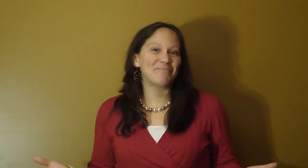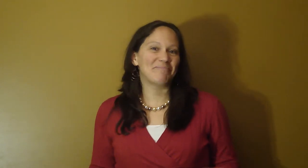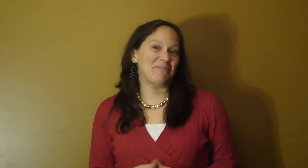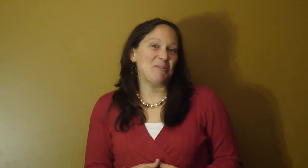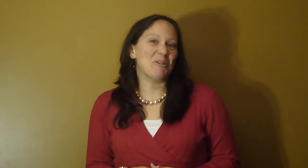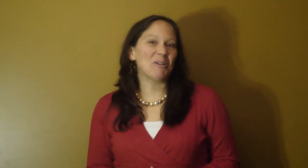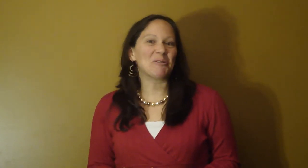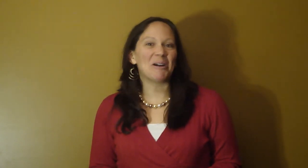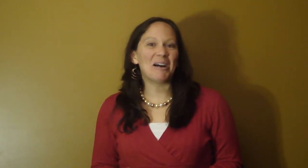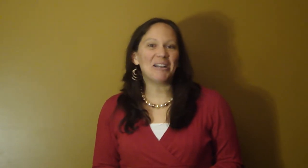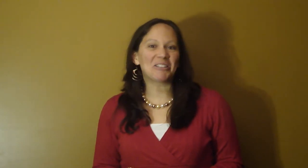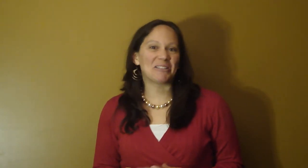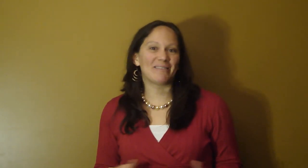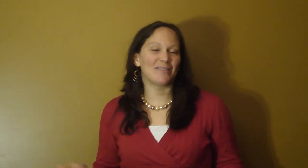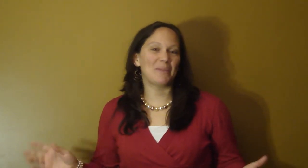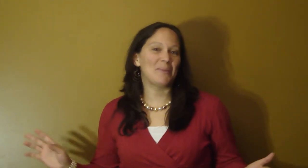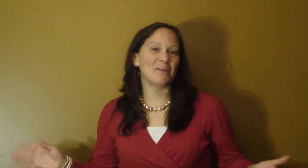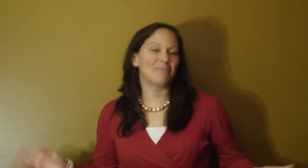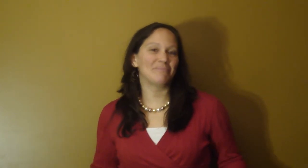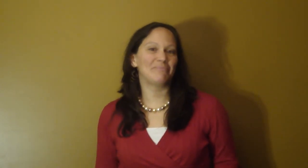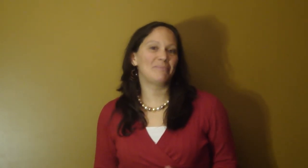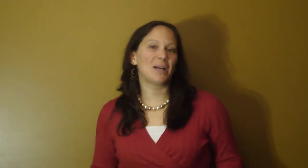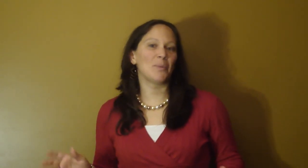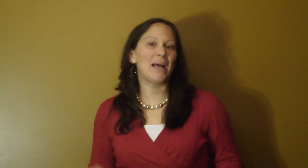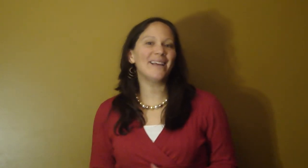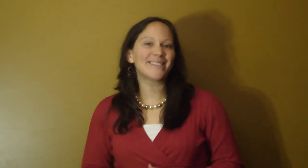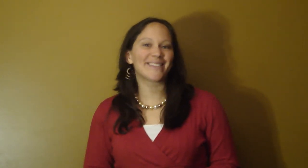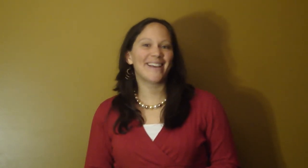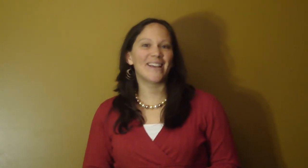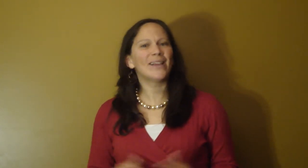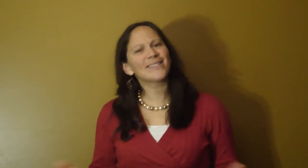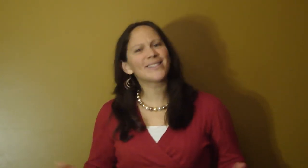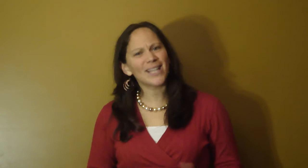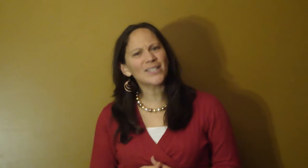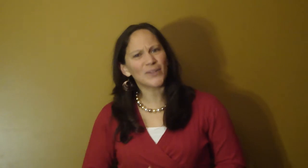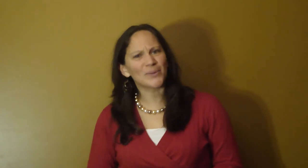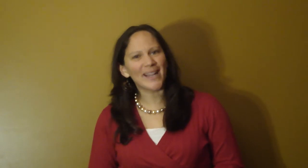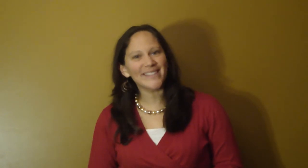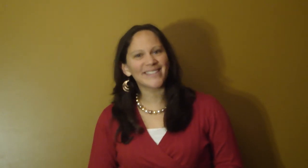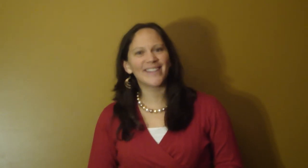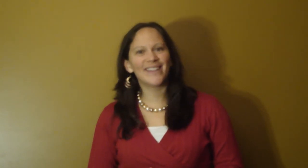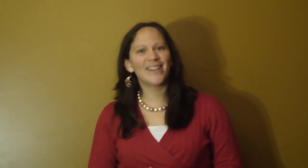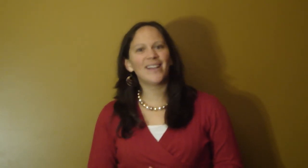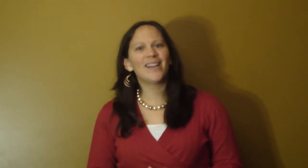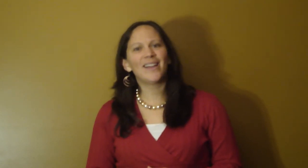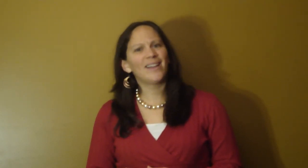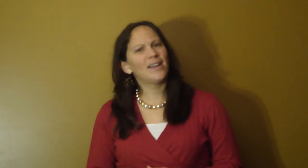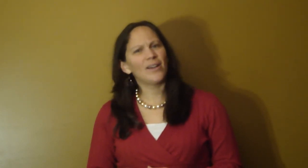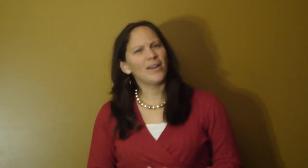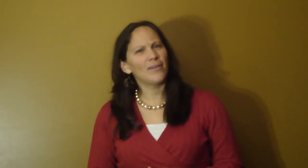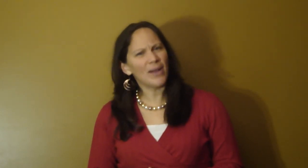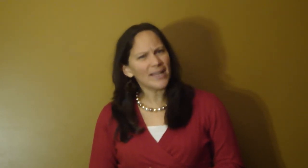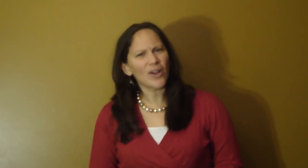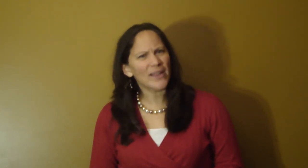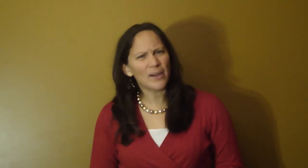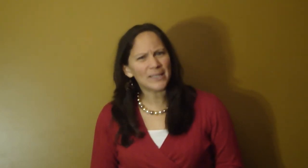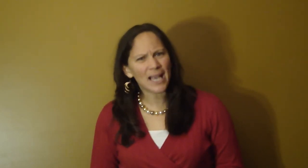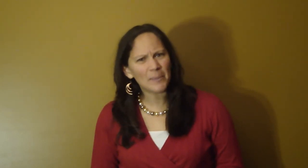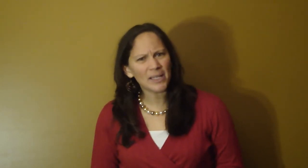a two-car garage and maybe a couple pets, and that's successful, right? Right? Are they always happy